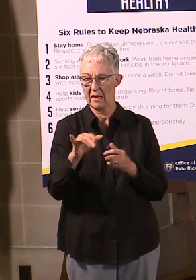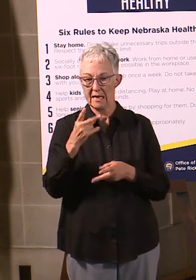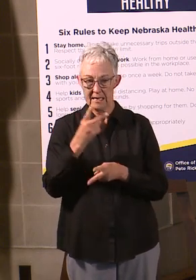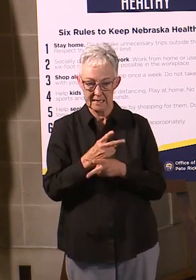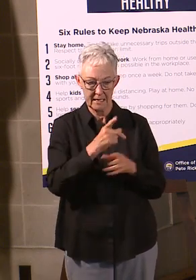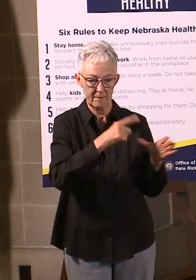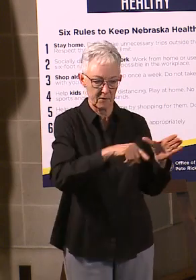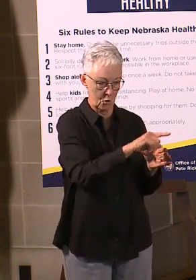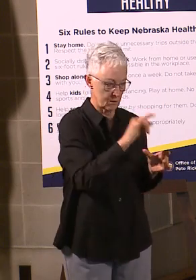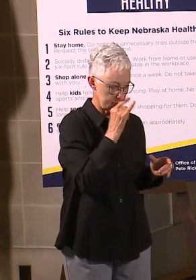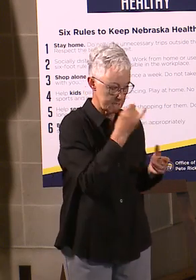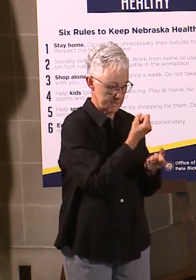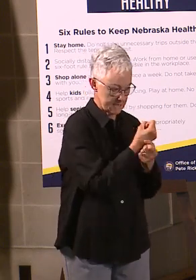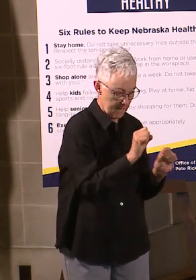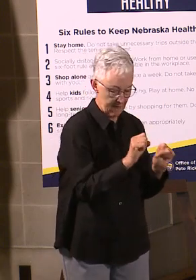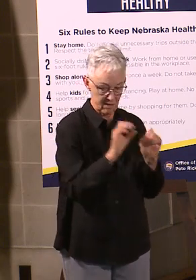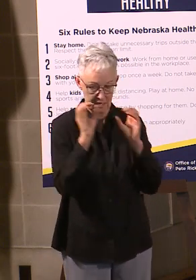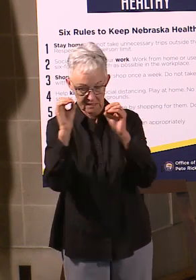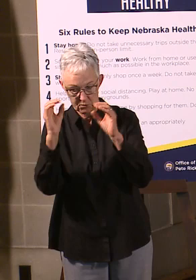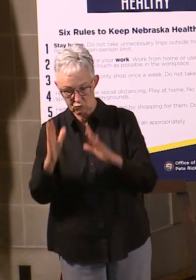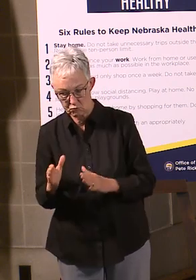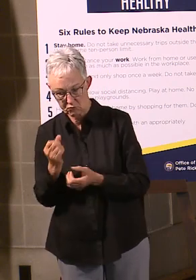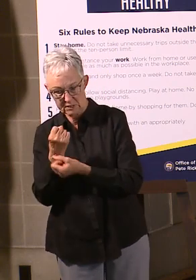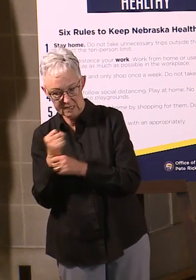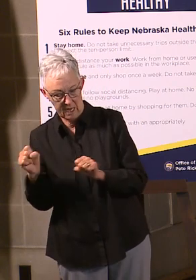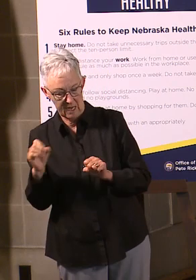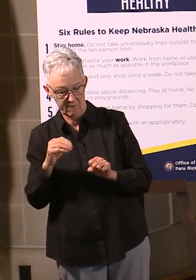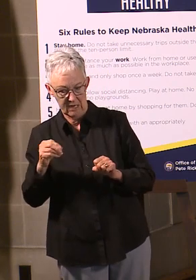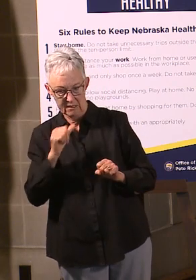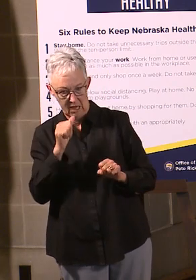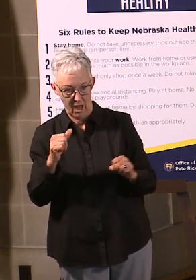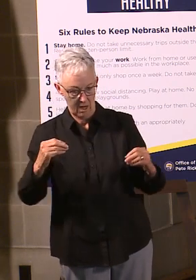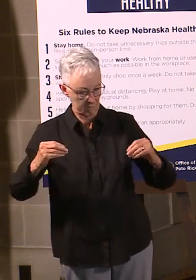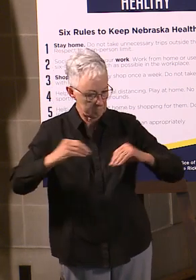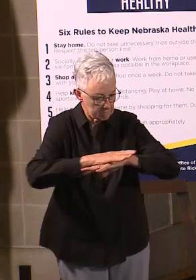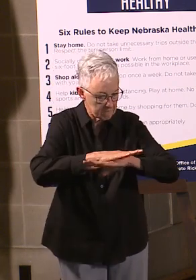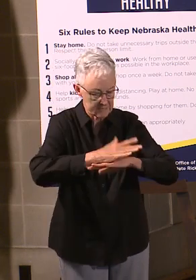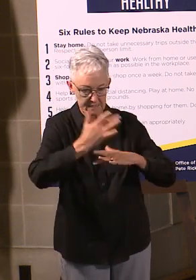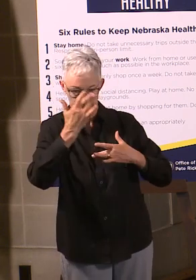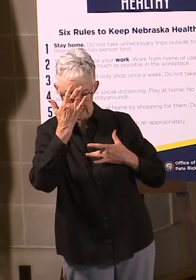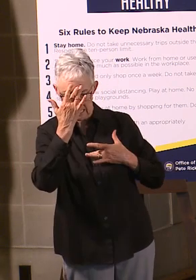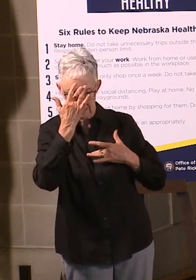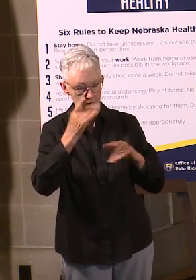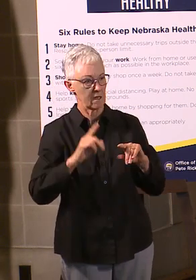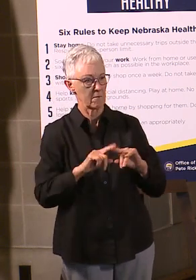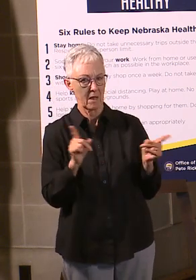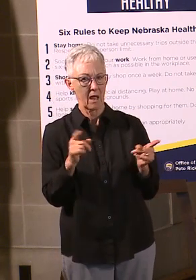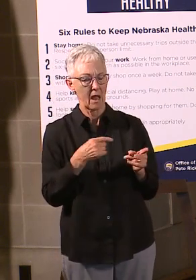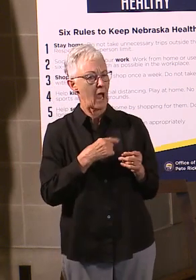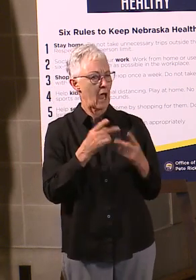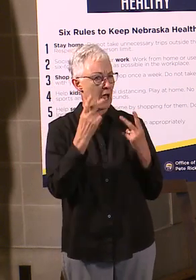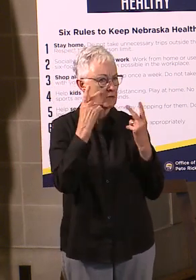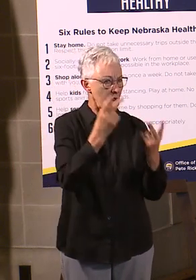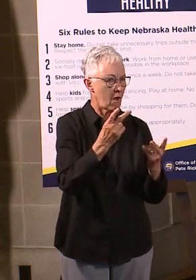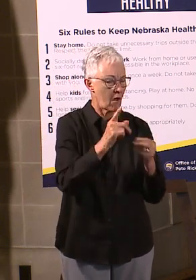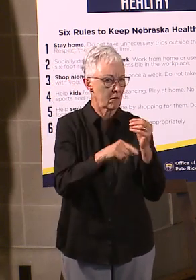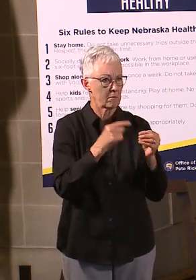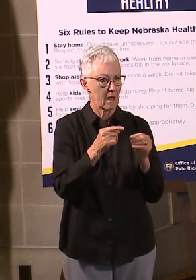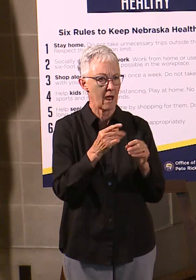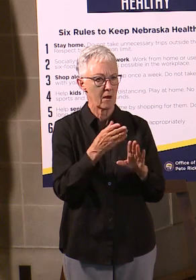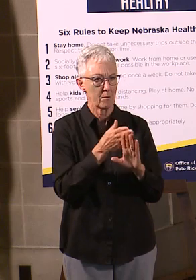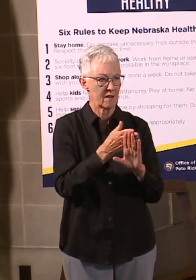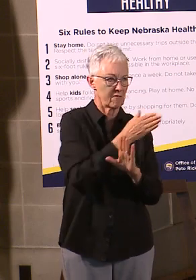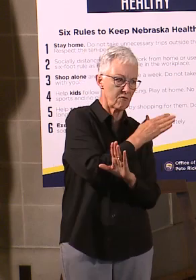pleased to see it. I think I actually saw it on the front page of the World Herald today about just how before and after school programs, thinking about being able to engage